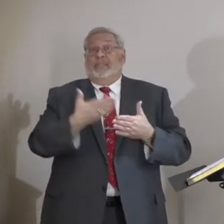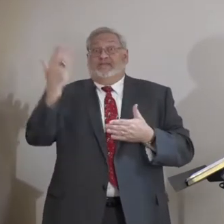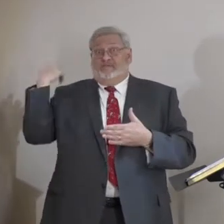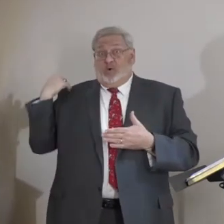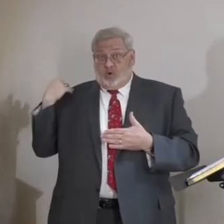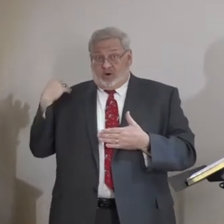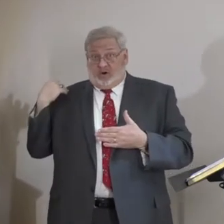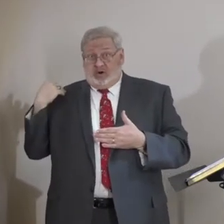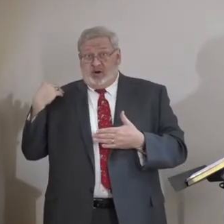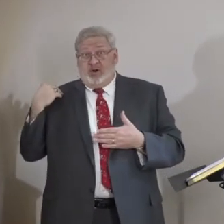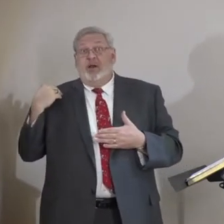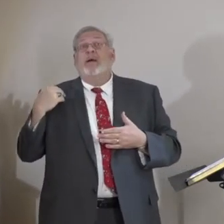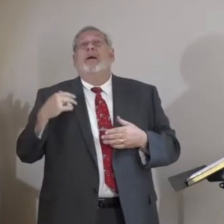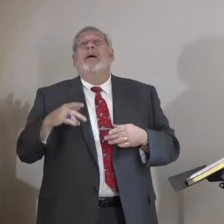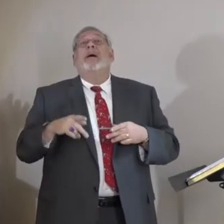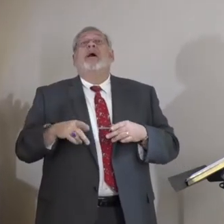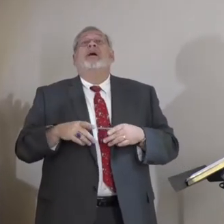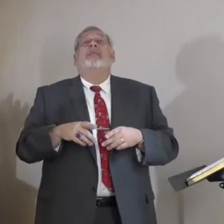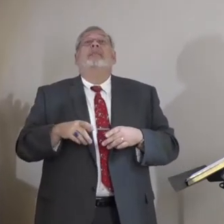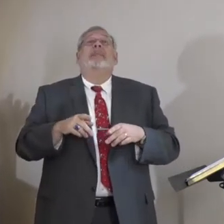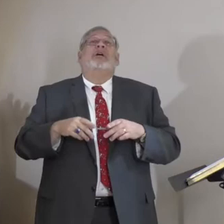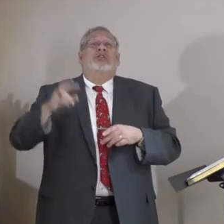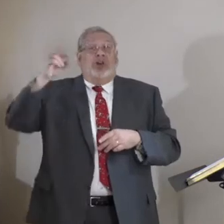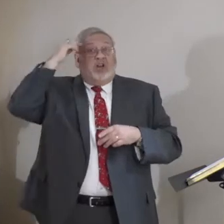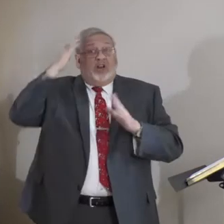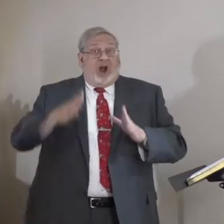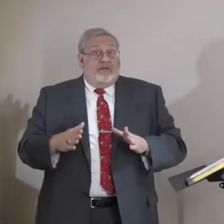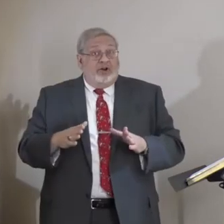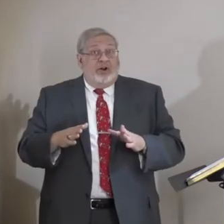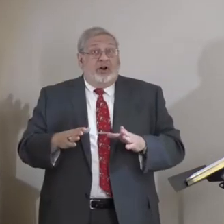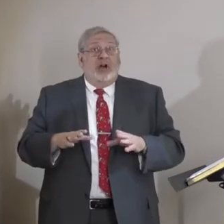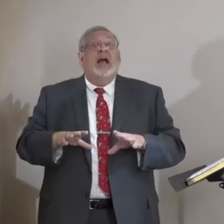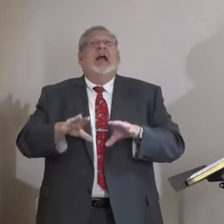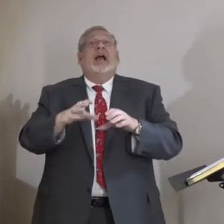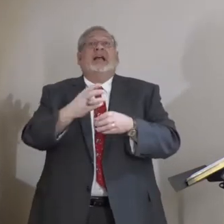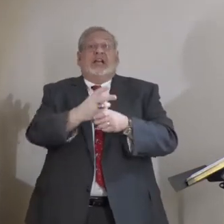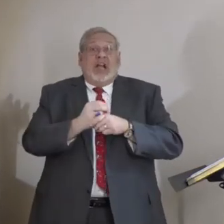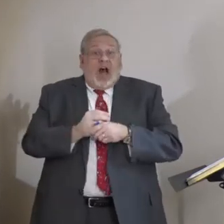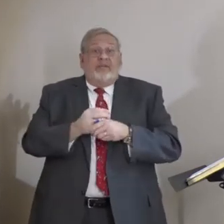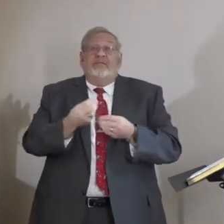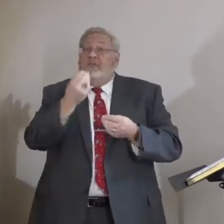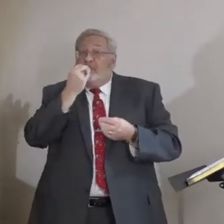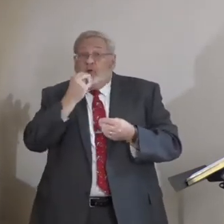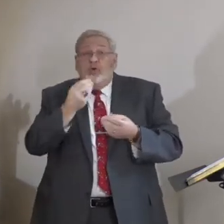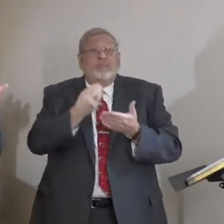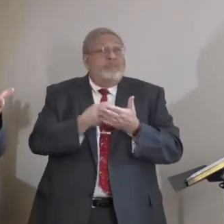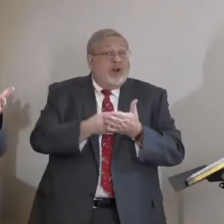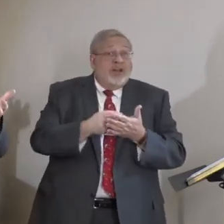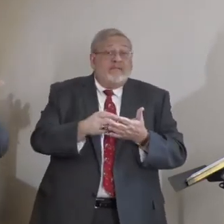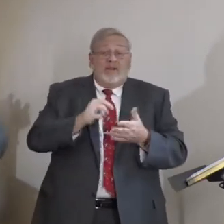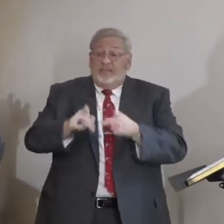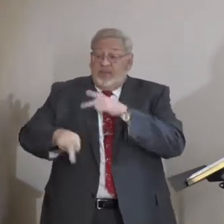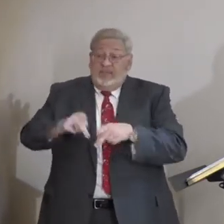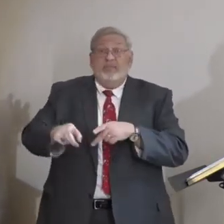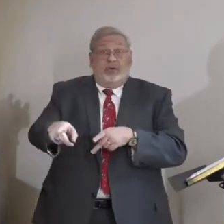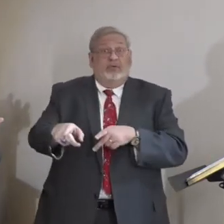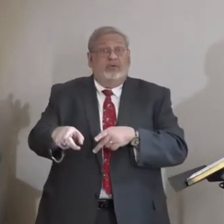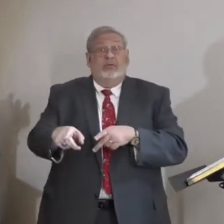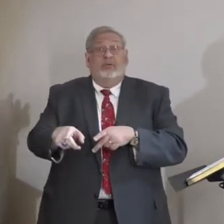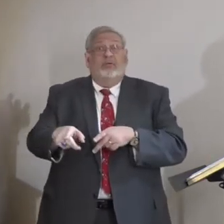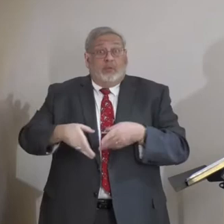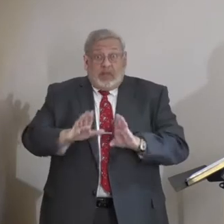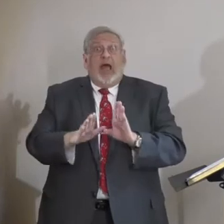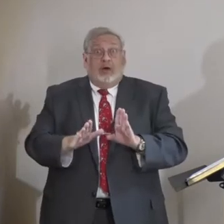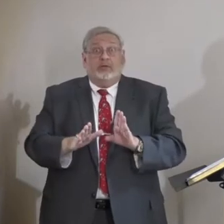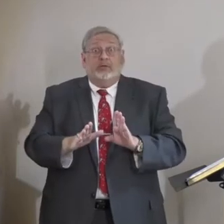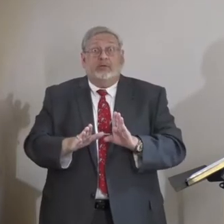food and money from the people. That was the governor's job. They could take whatever they wanted from the people and they could use it to